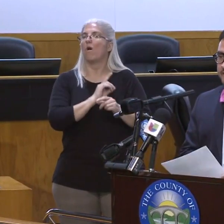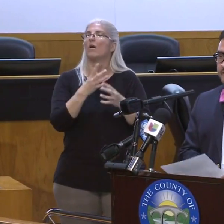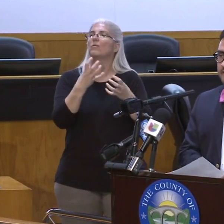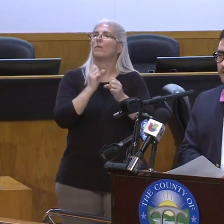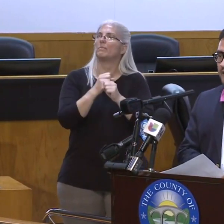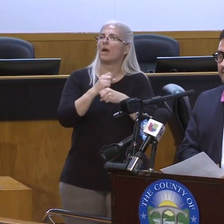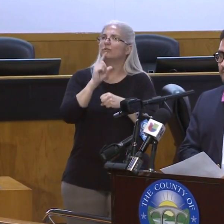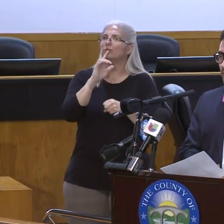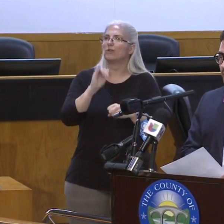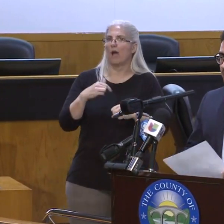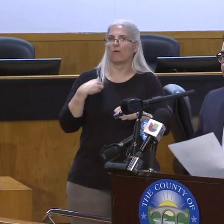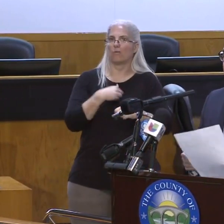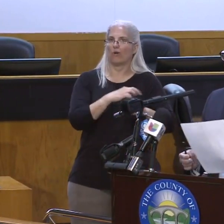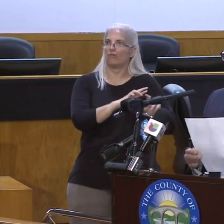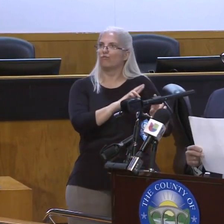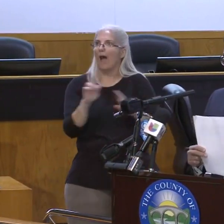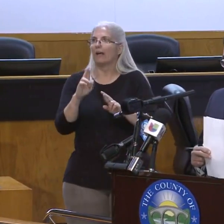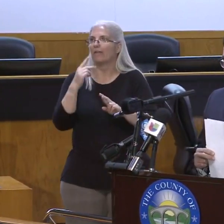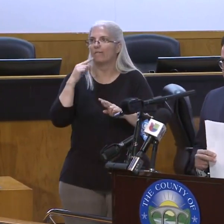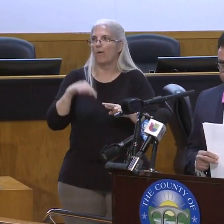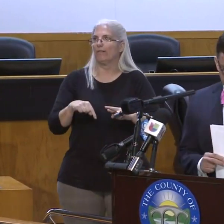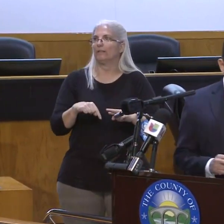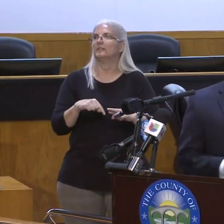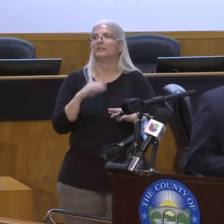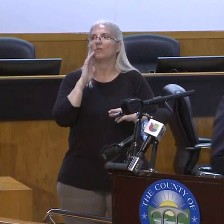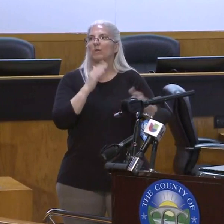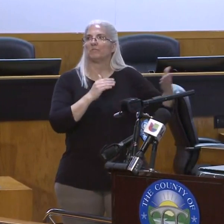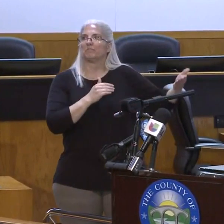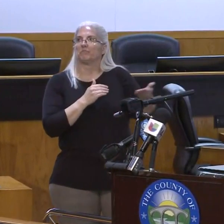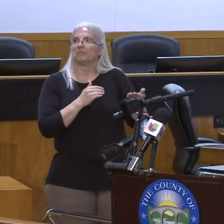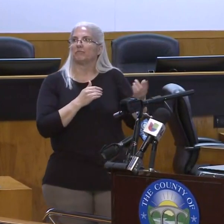we can be. Board President Cindy Chavez.